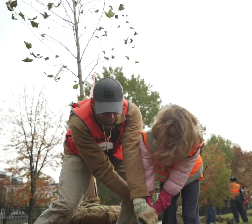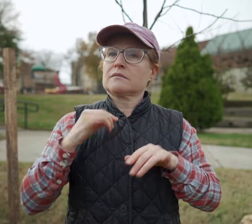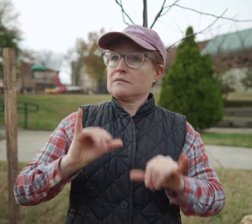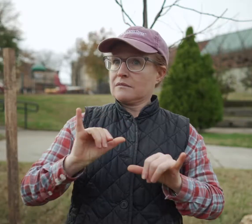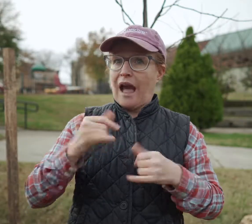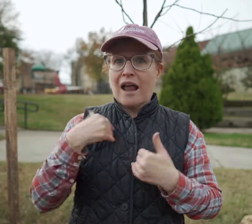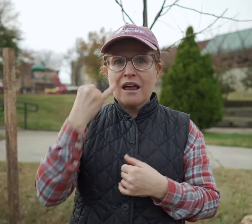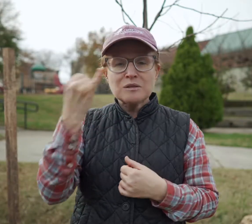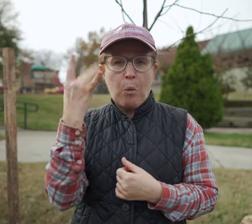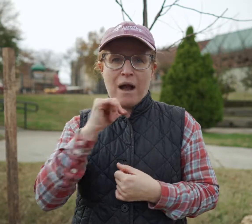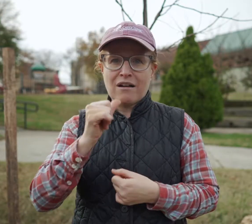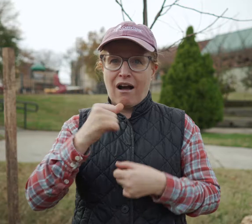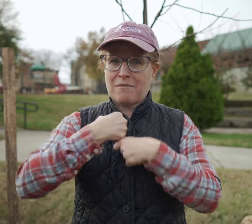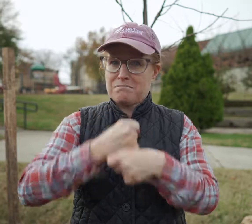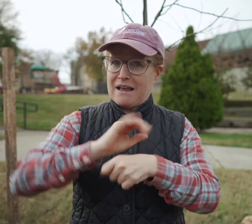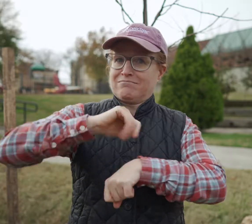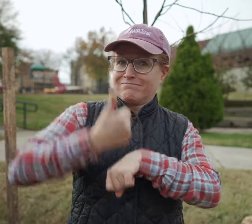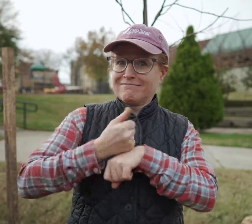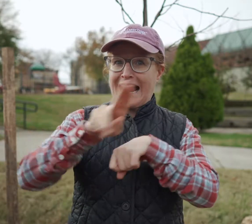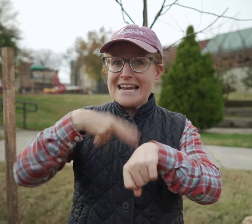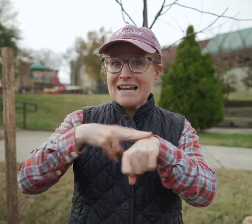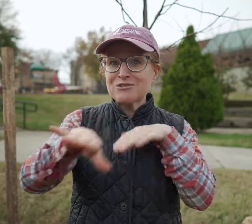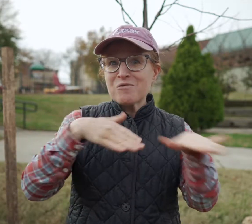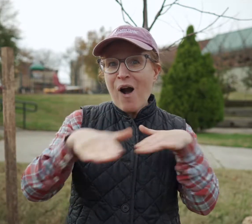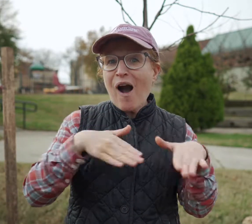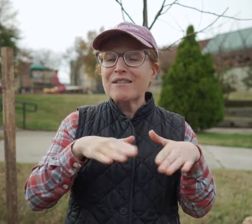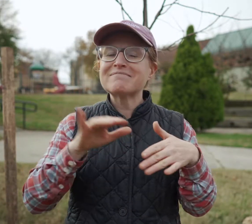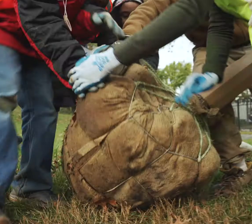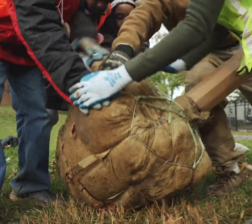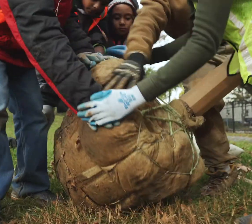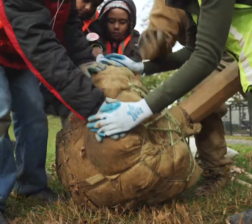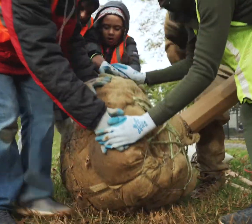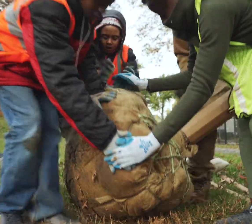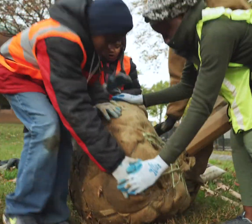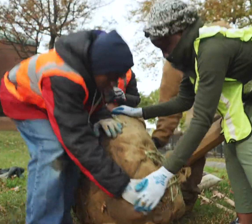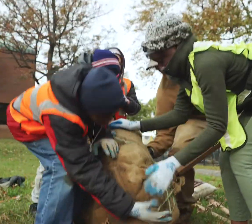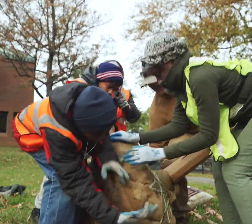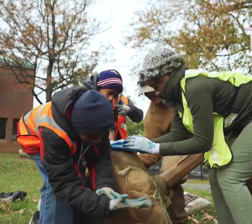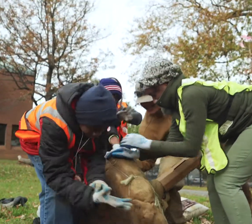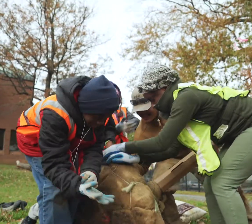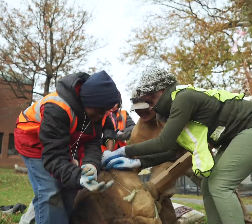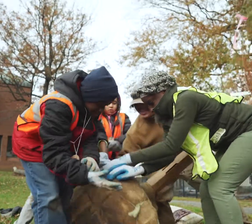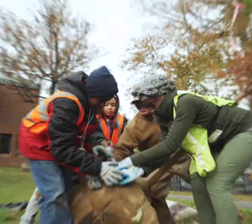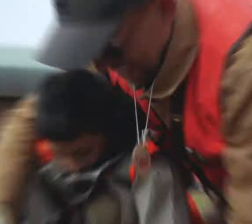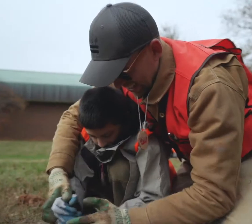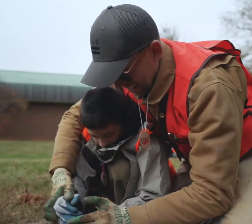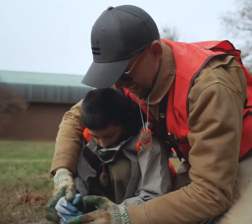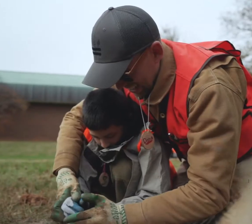there and I thought it would be a really good idea to make it a nature path and we made videos with QR